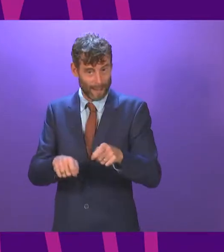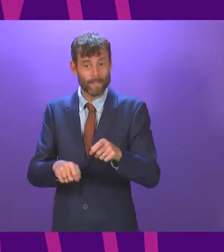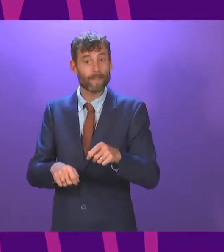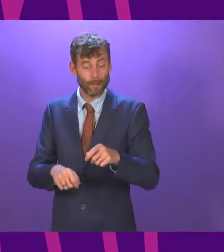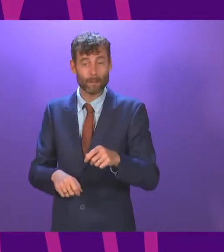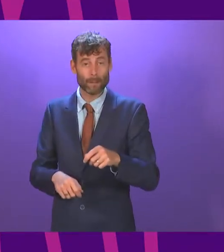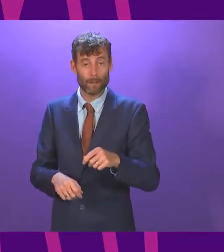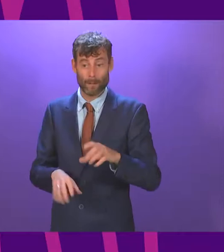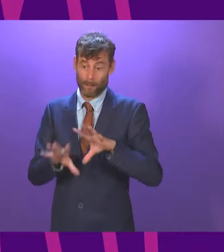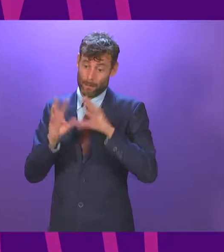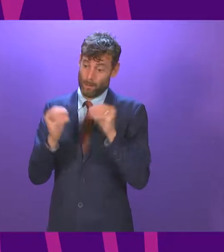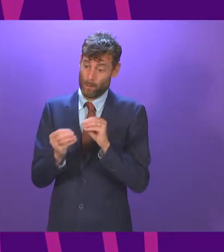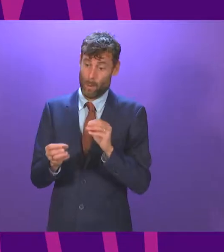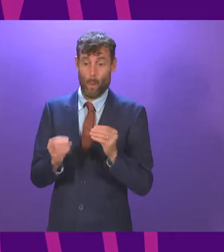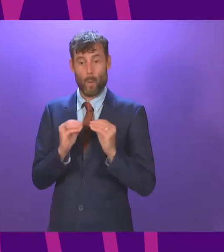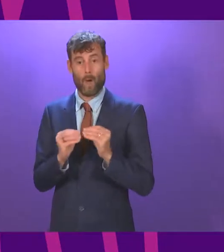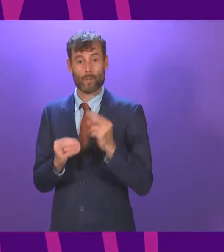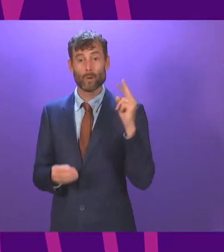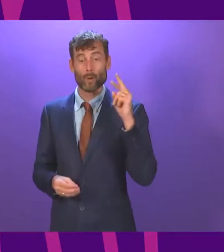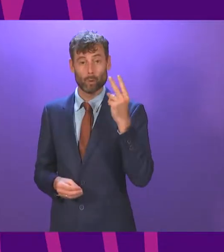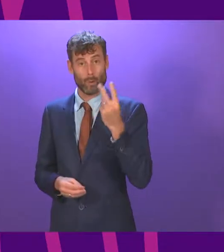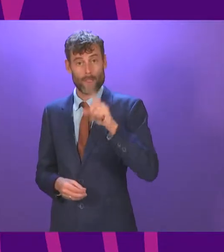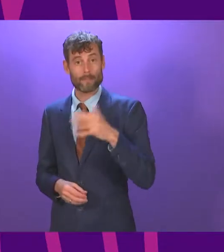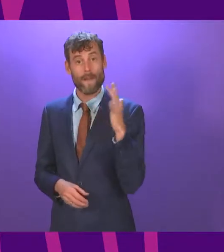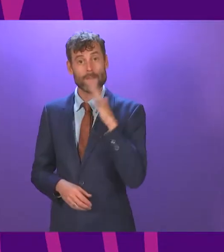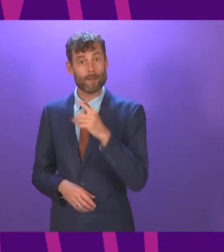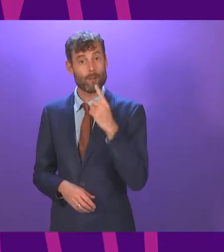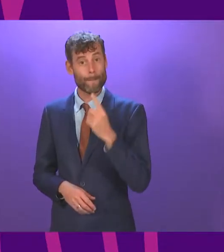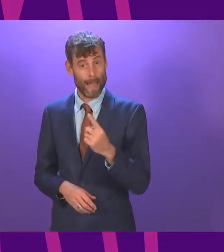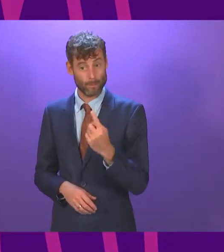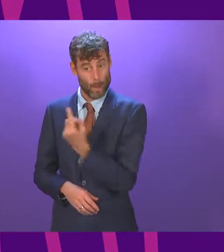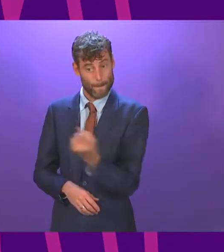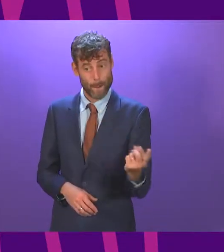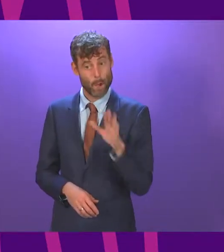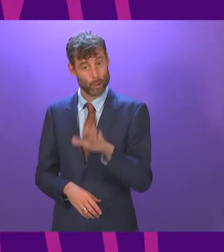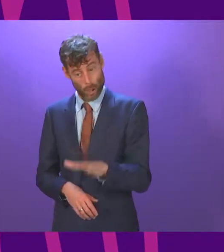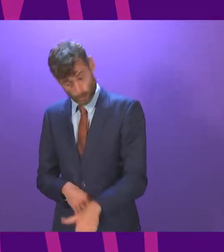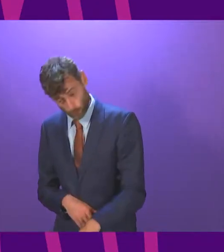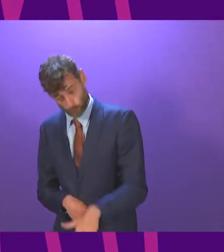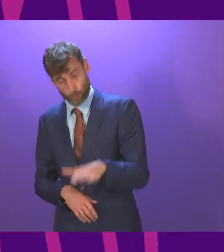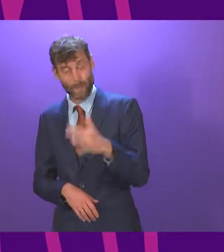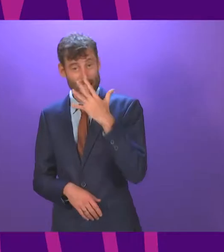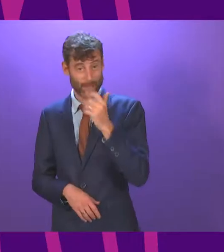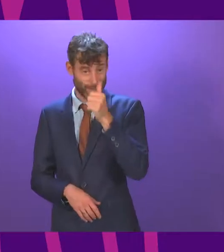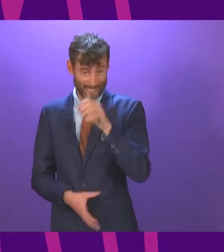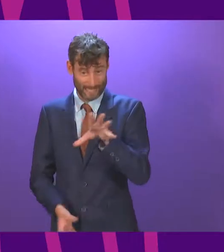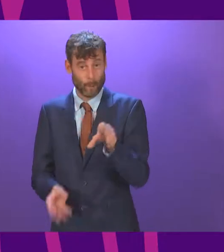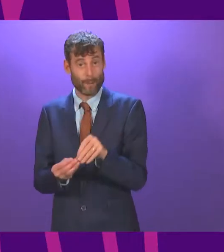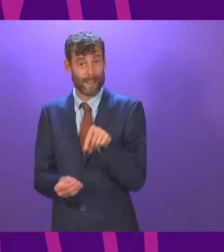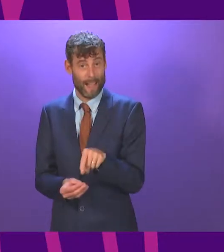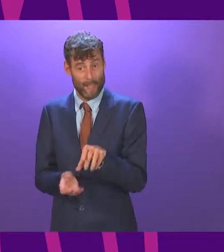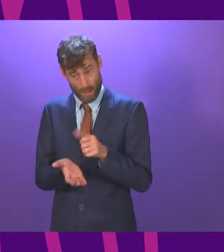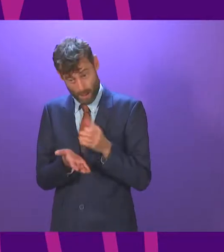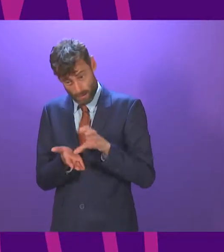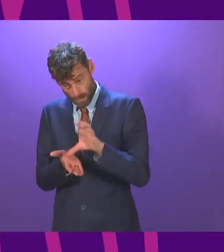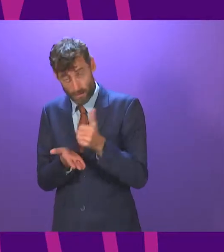by the time their child turns at six. So whilst the Scottish Government gives with one hand, the Tory UK Government are